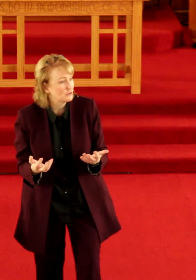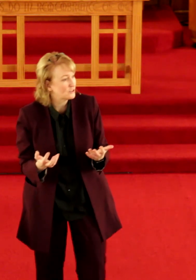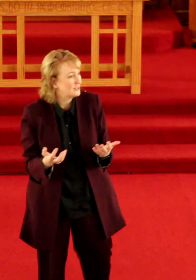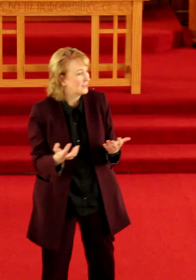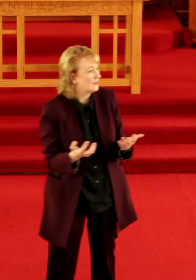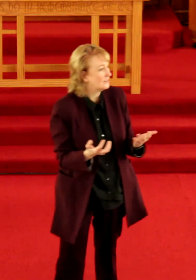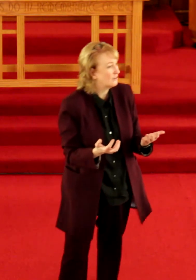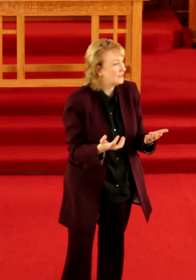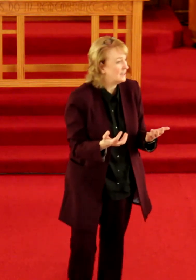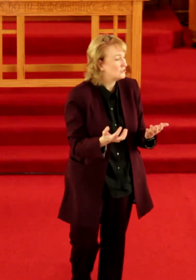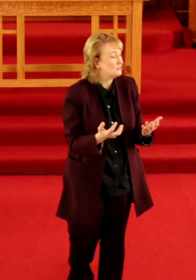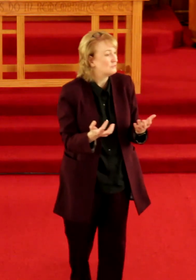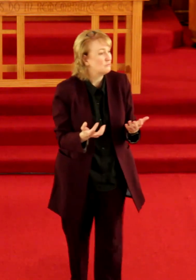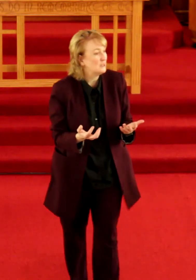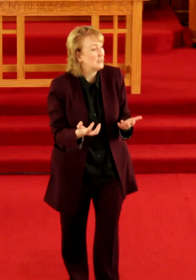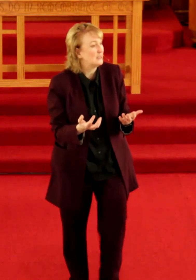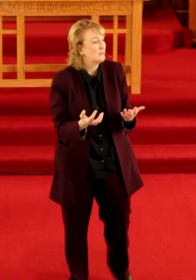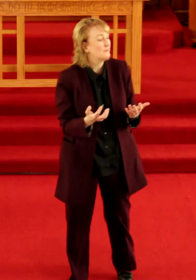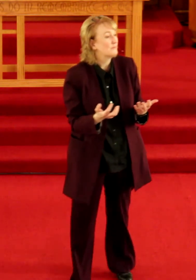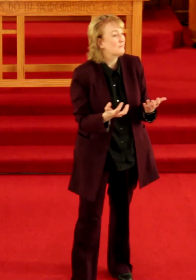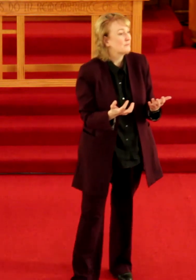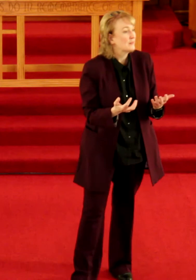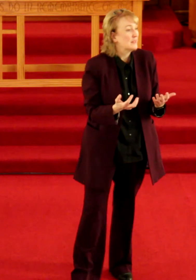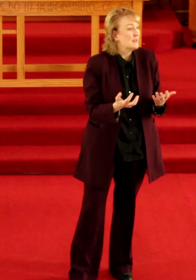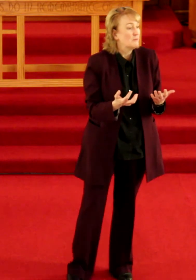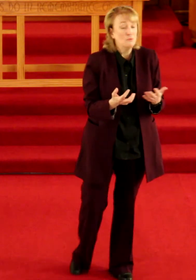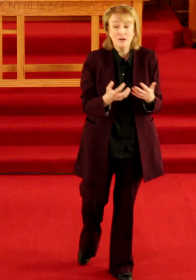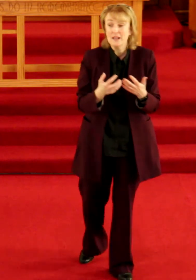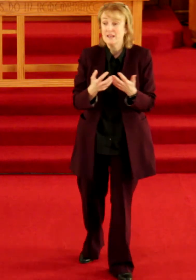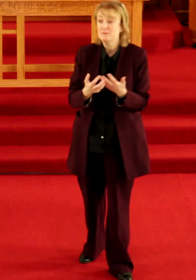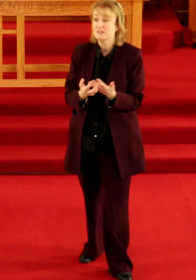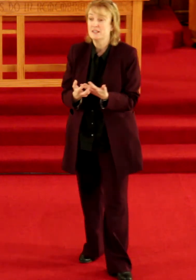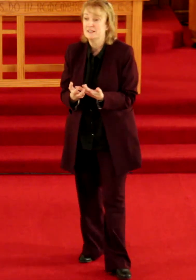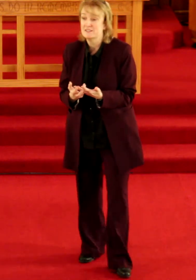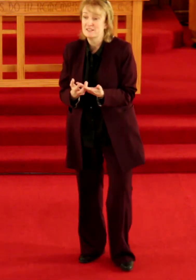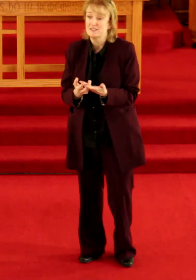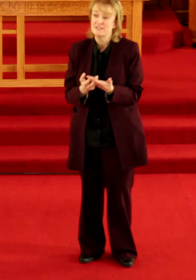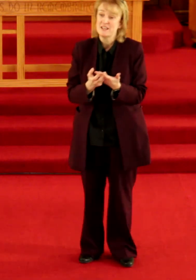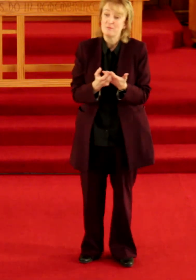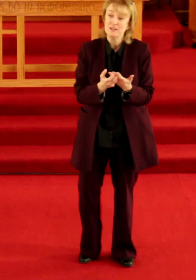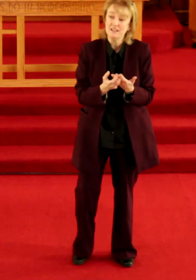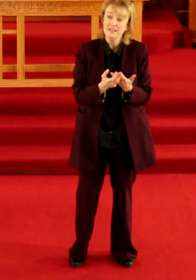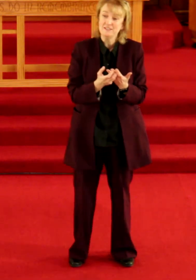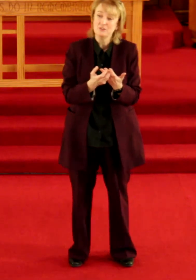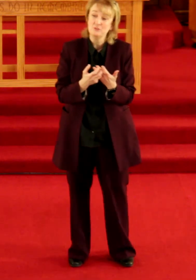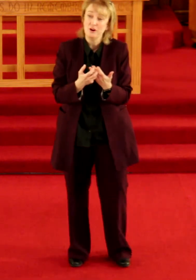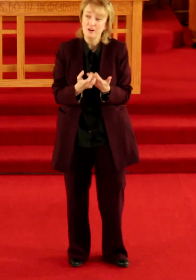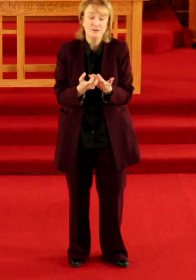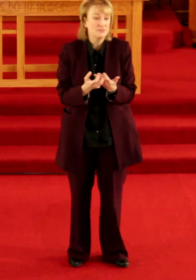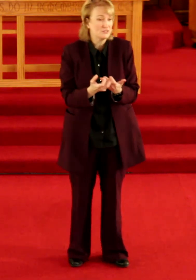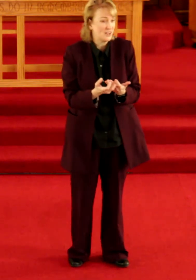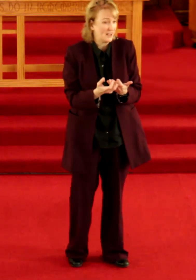person that God creates you to be but what I am saying is this is that we need to understand